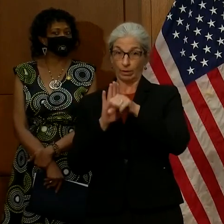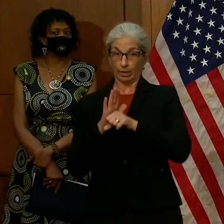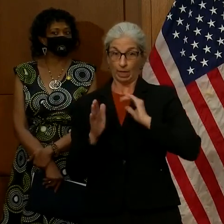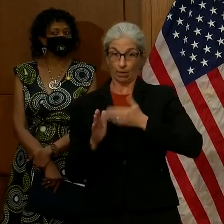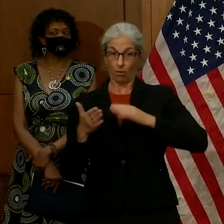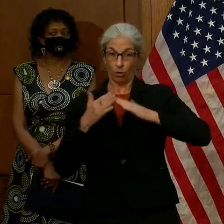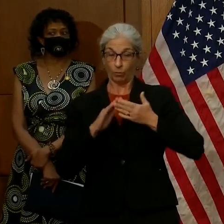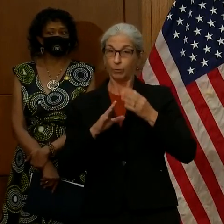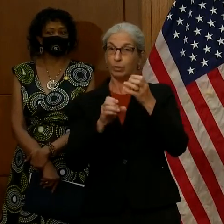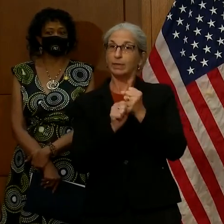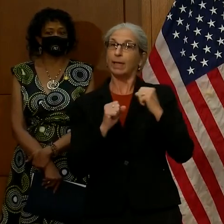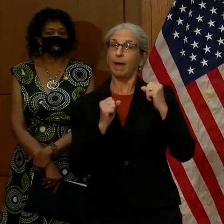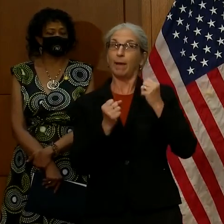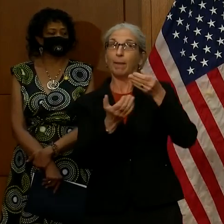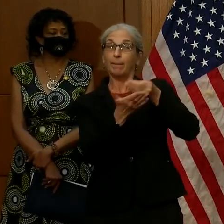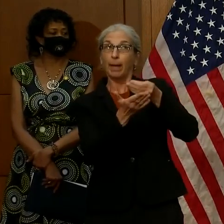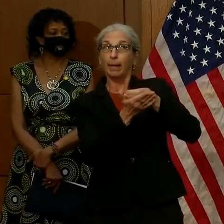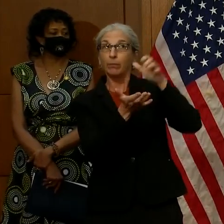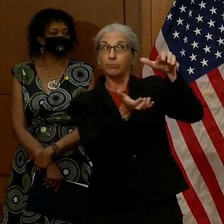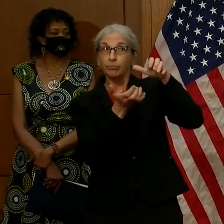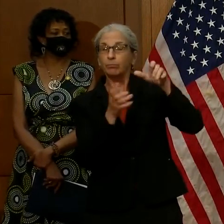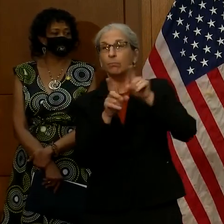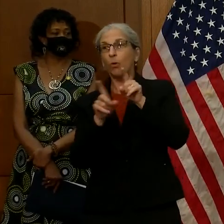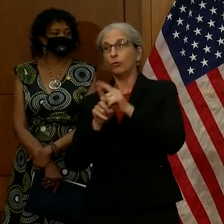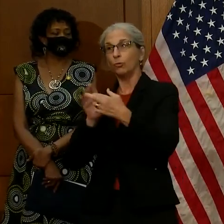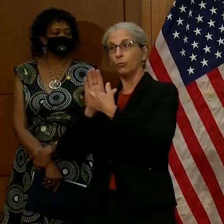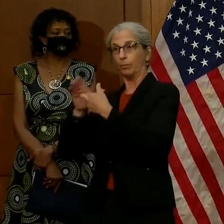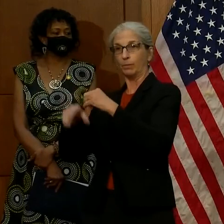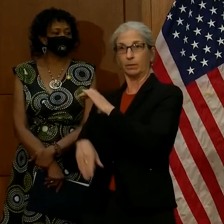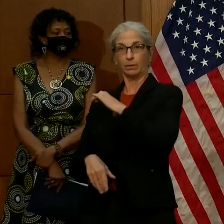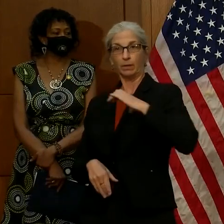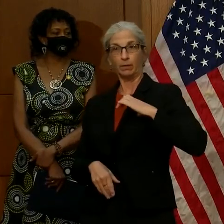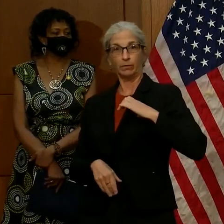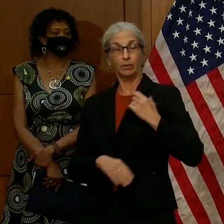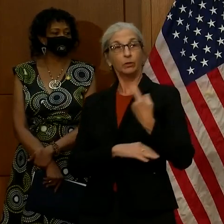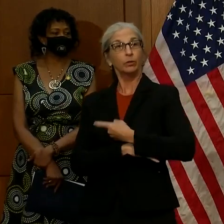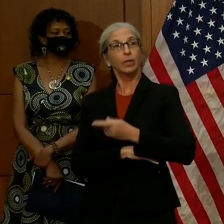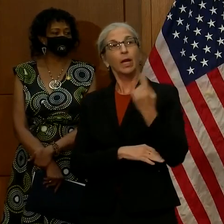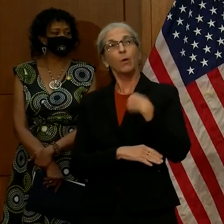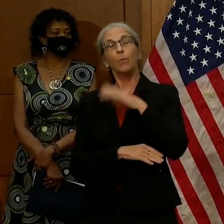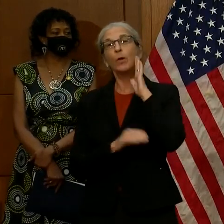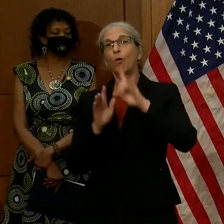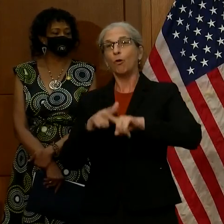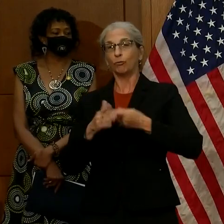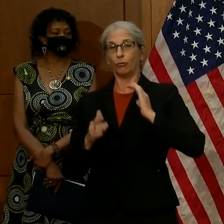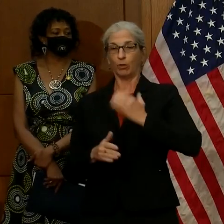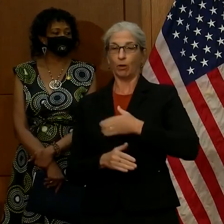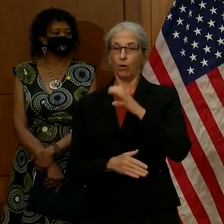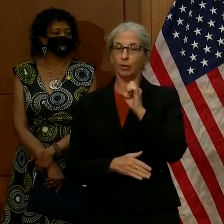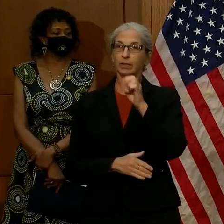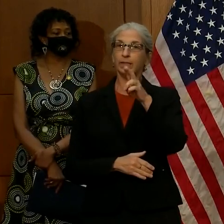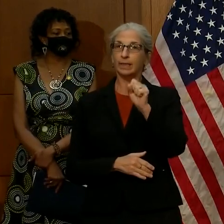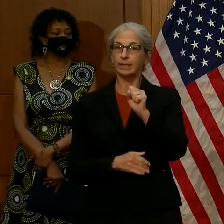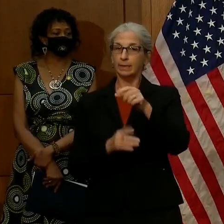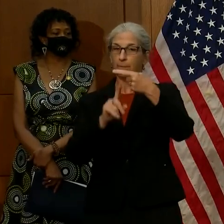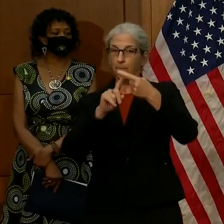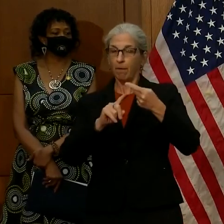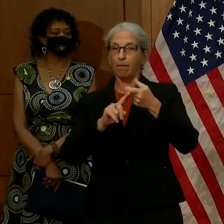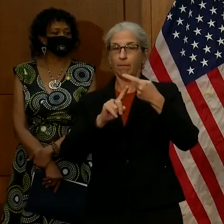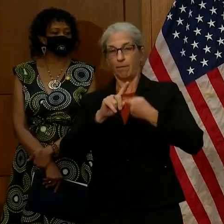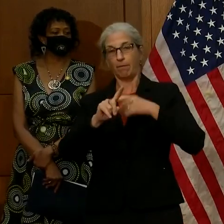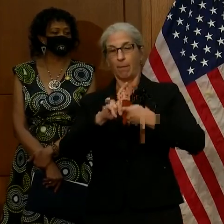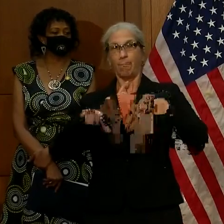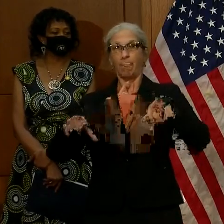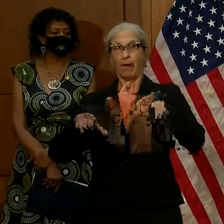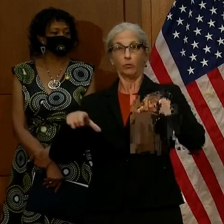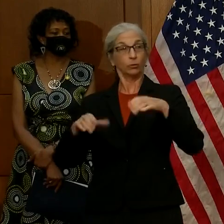of resources and representation. Today, we're kicking off our Census Month of Action to encourage Virginians to